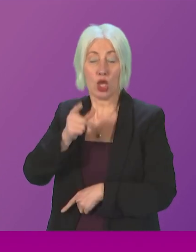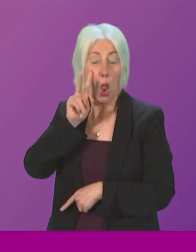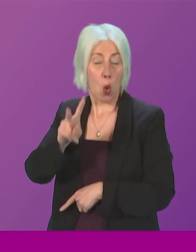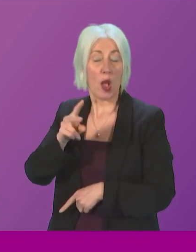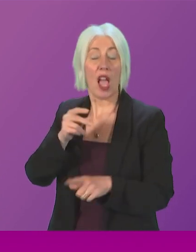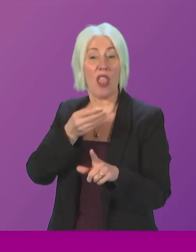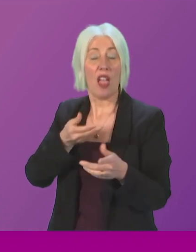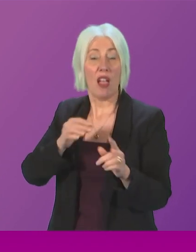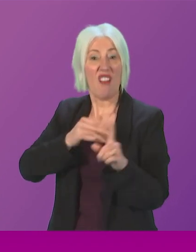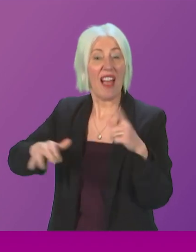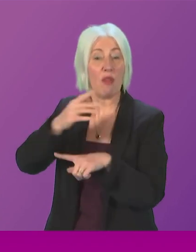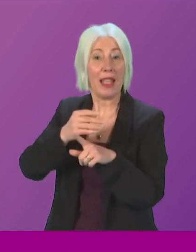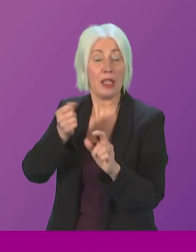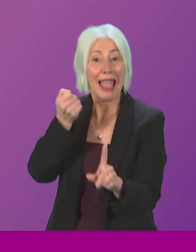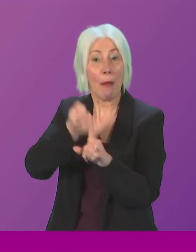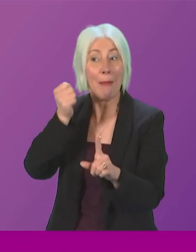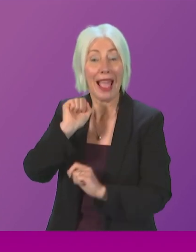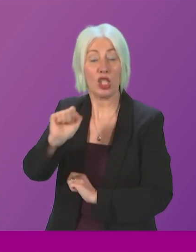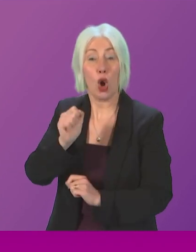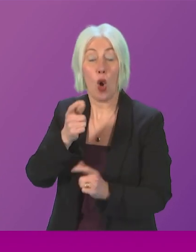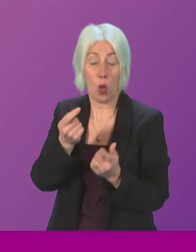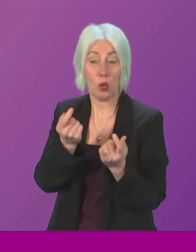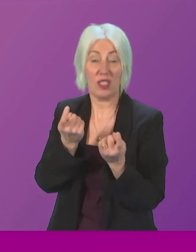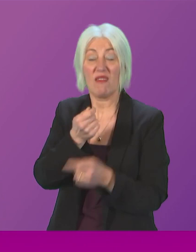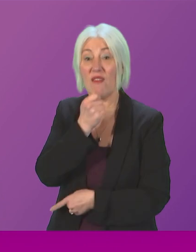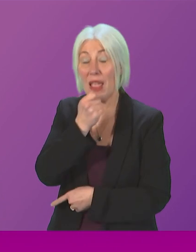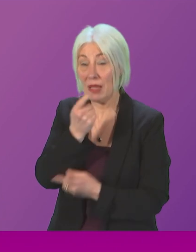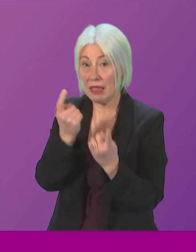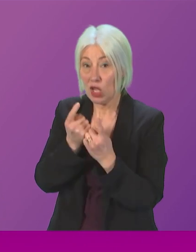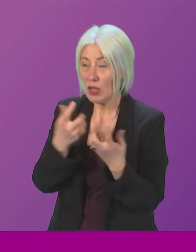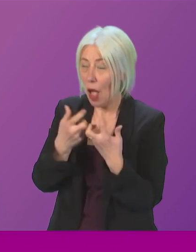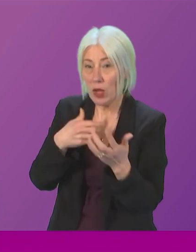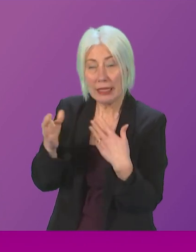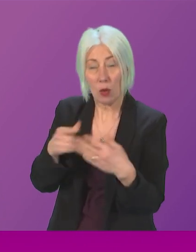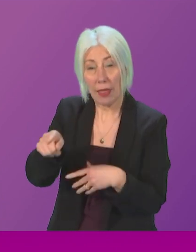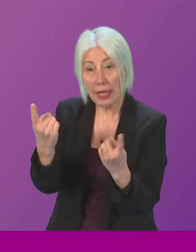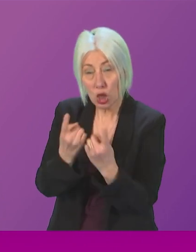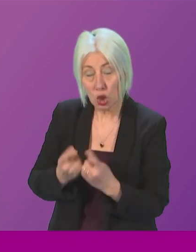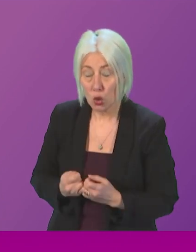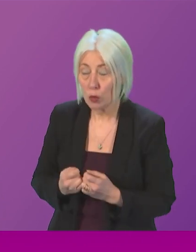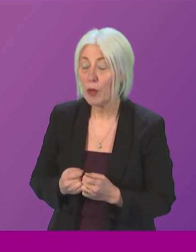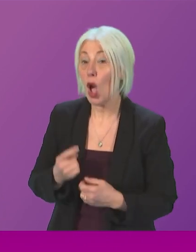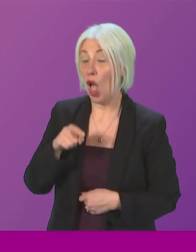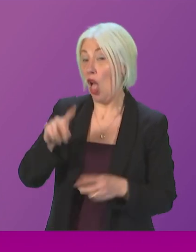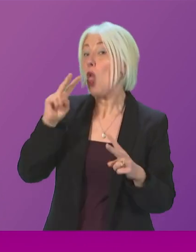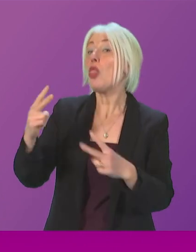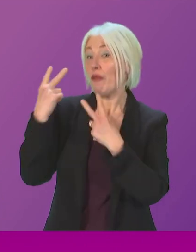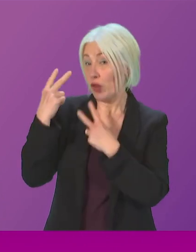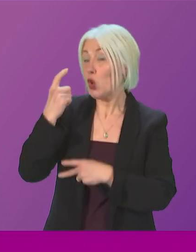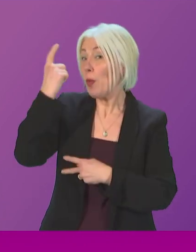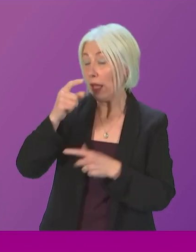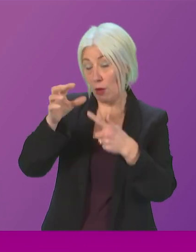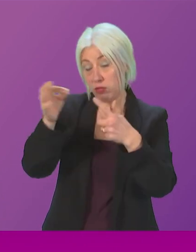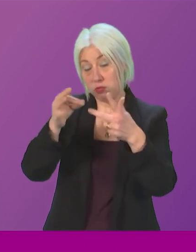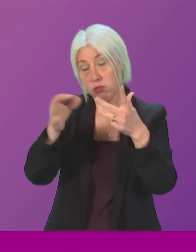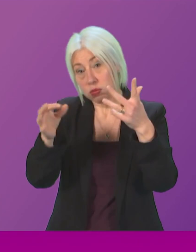products and consider what the options are to tackle the issue this review is considering a whole range of possible options